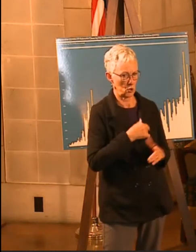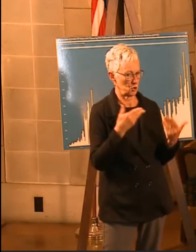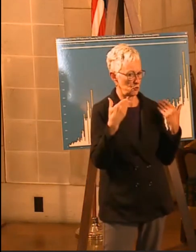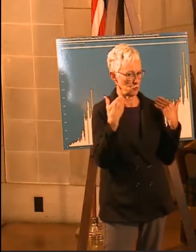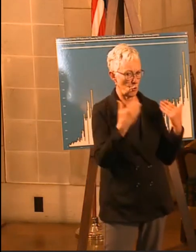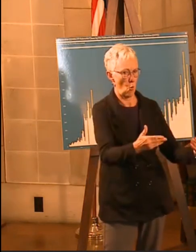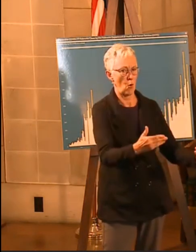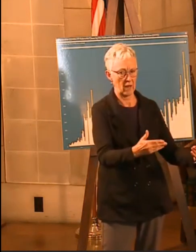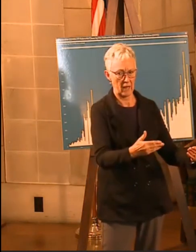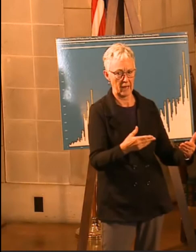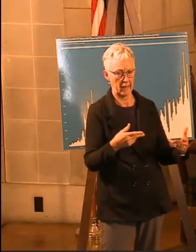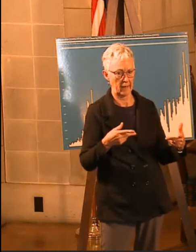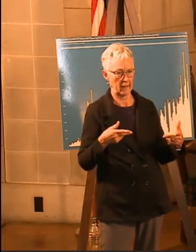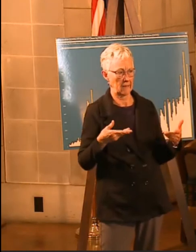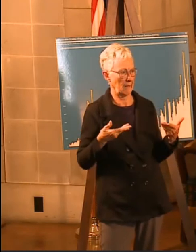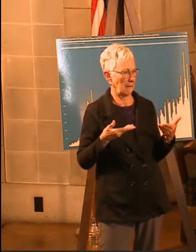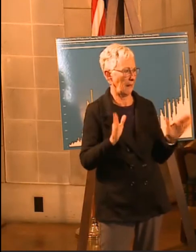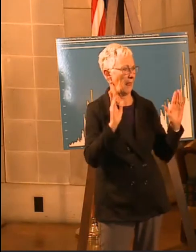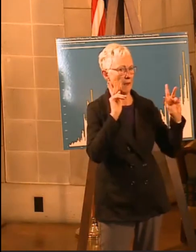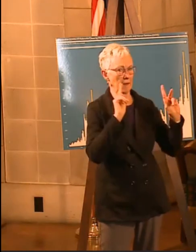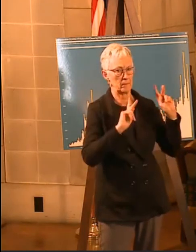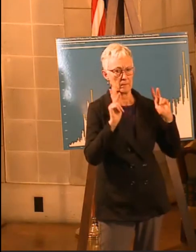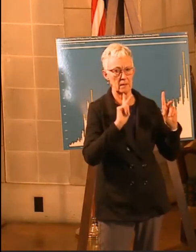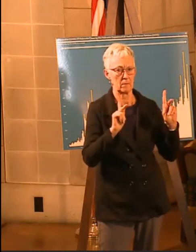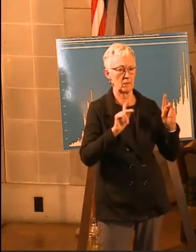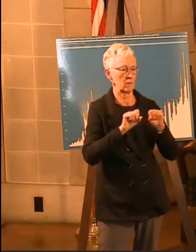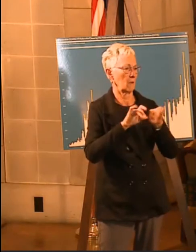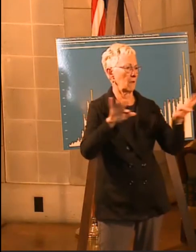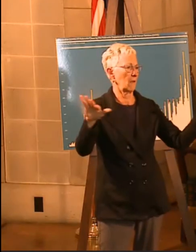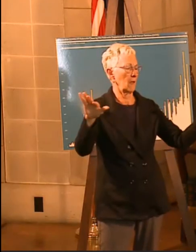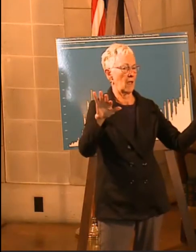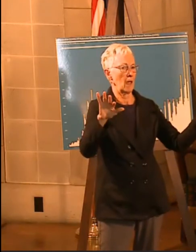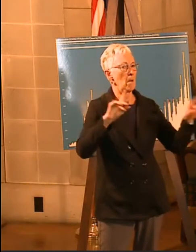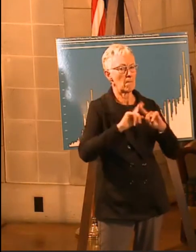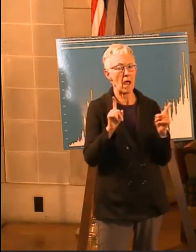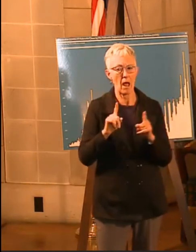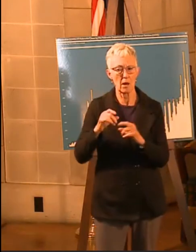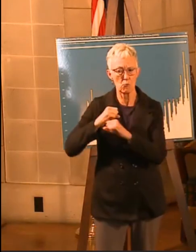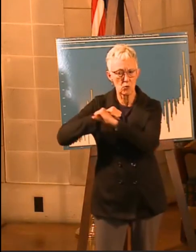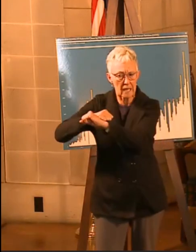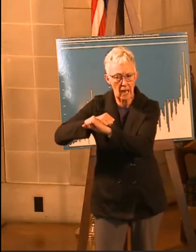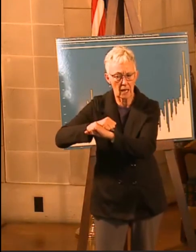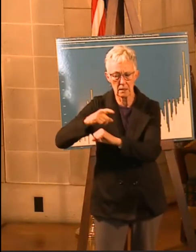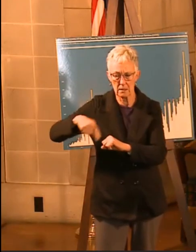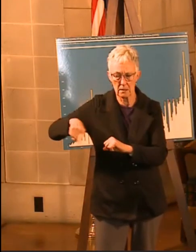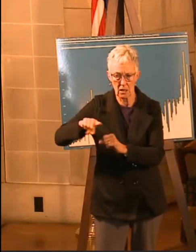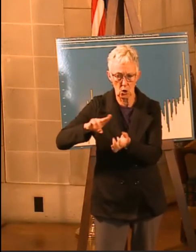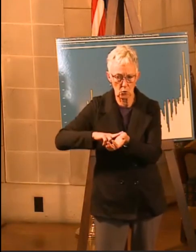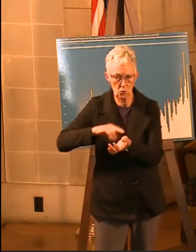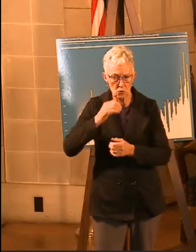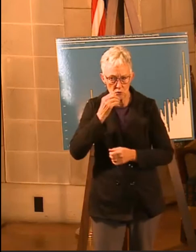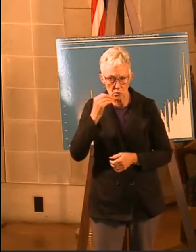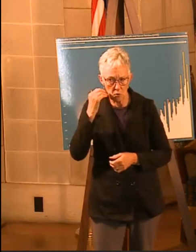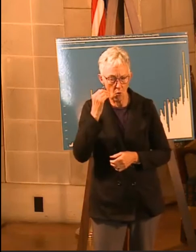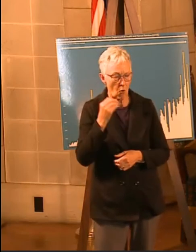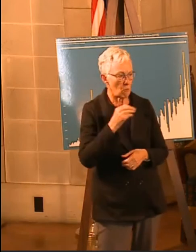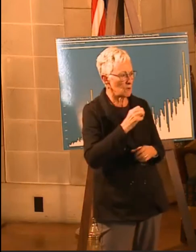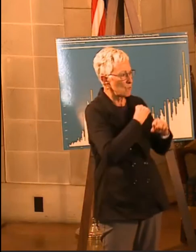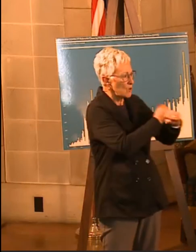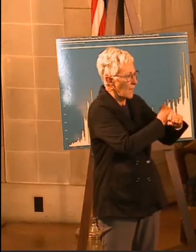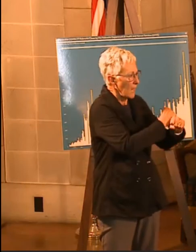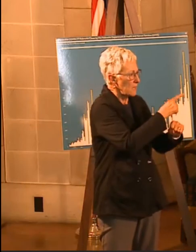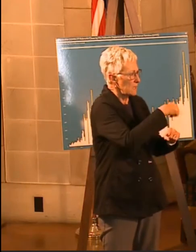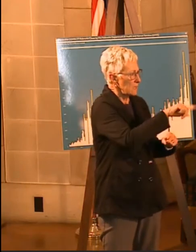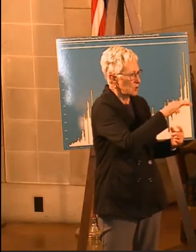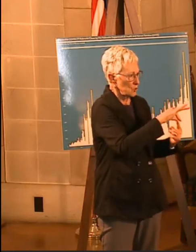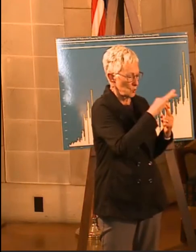the long-term care facilities and other vulnerable populations? The reason that that really